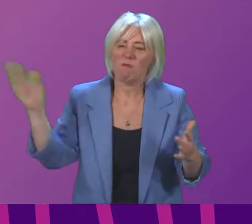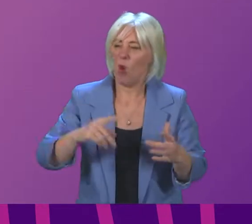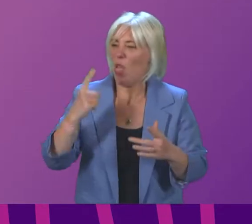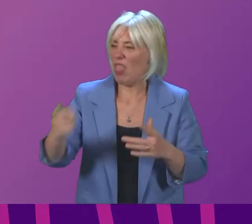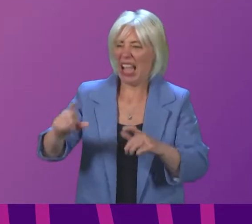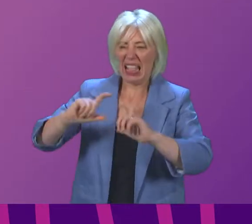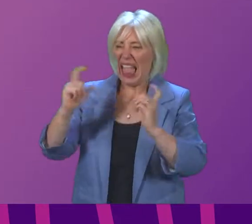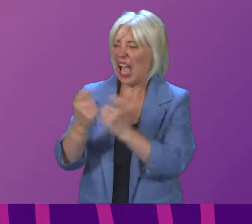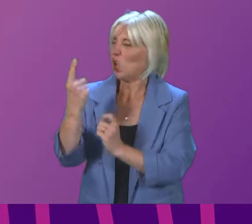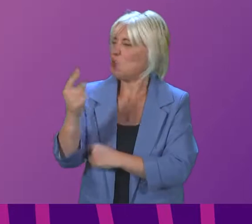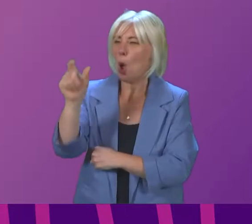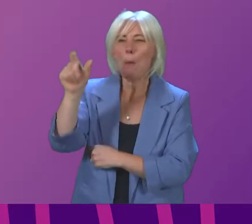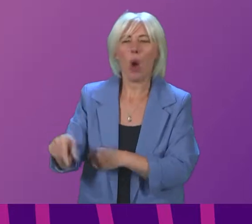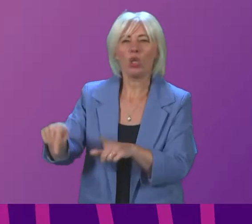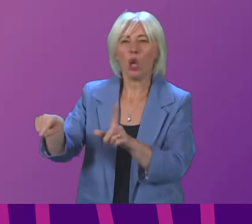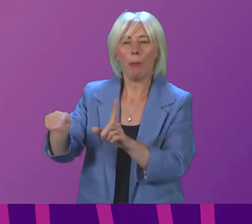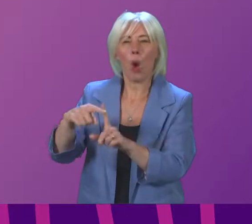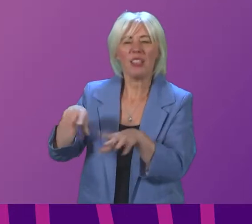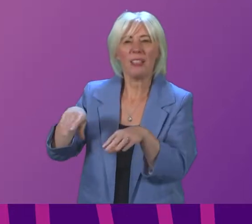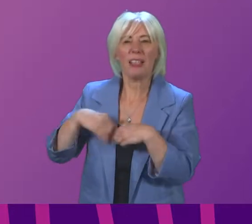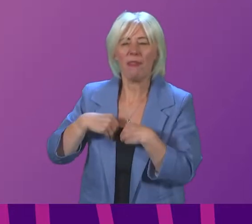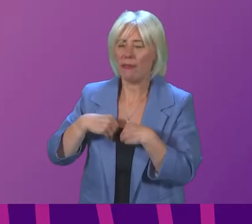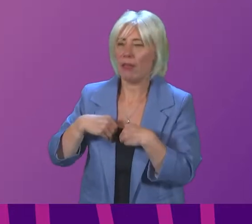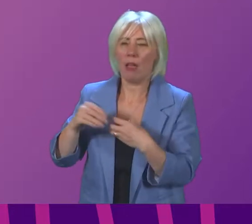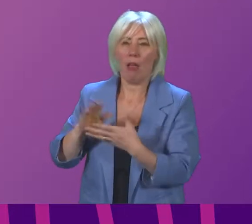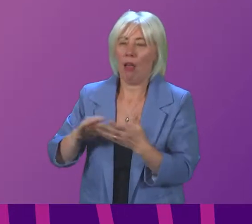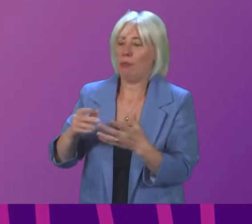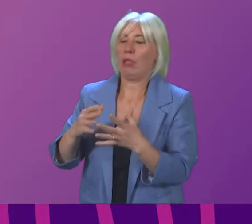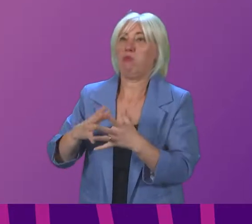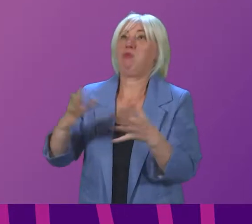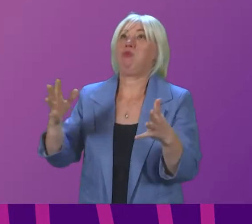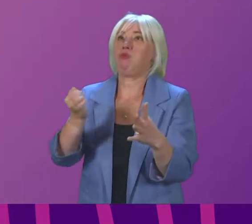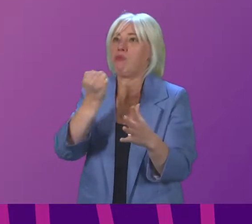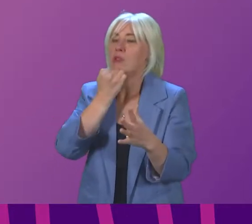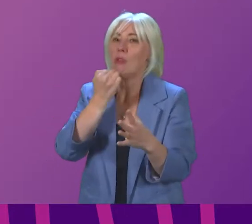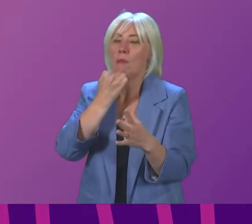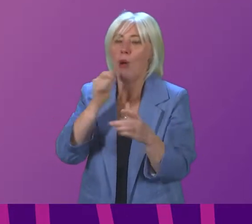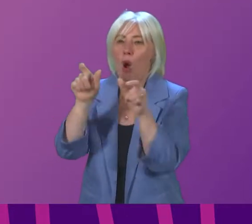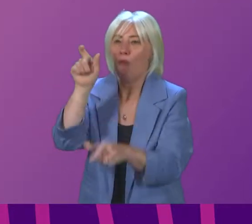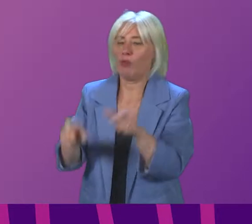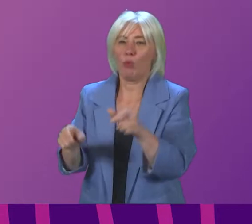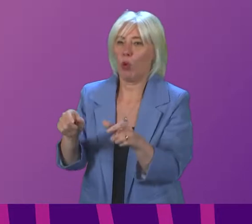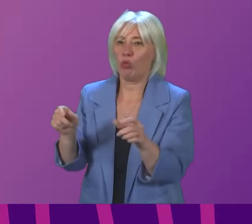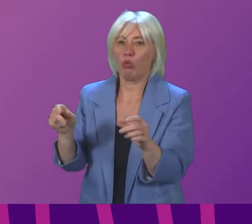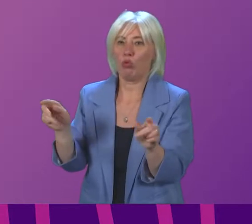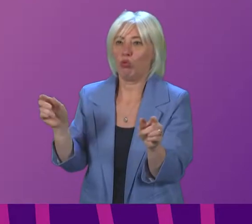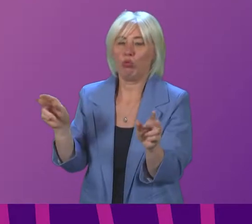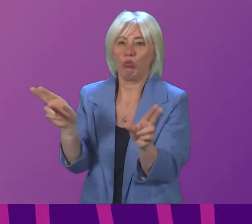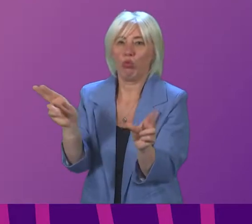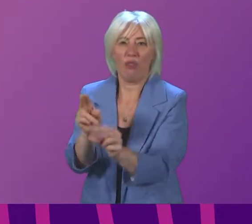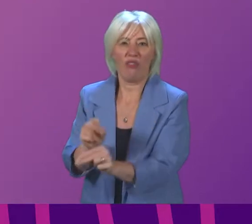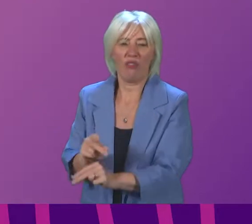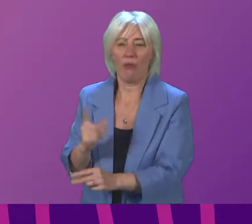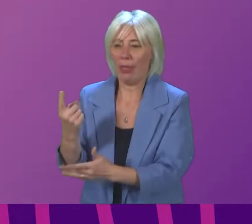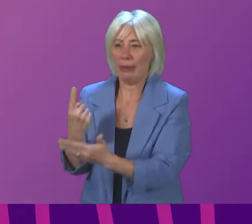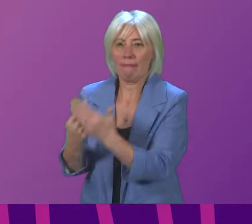class where one people test positive we will very quickly see large numbers of pupils and classes isolating on the other